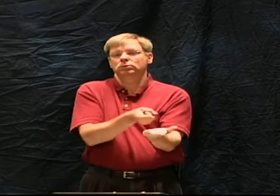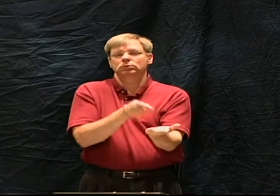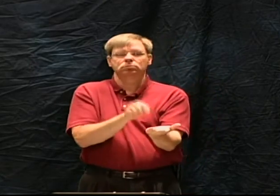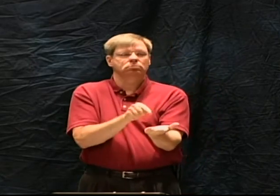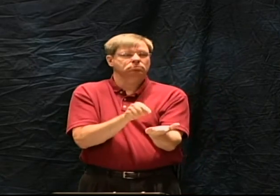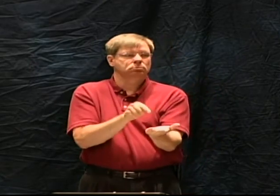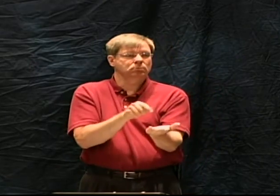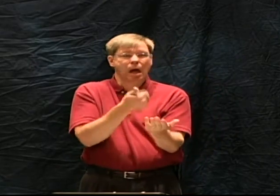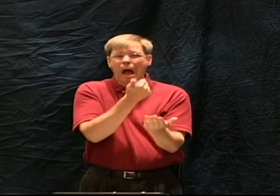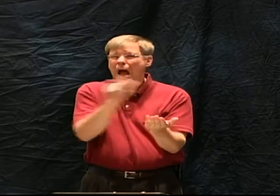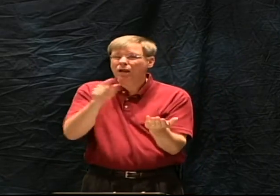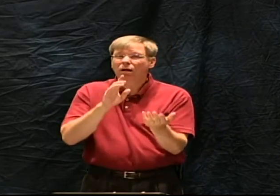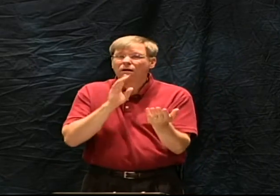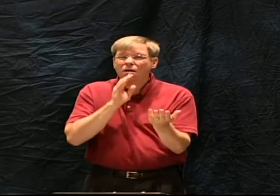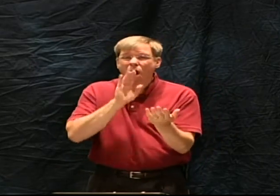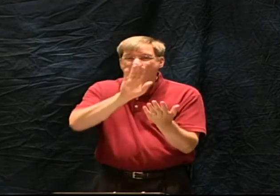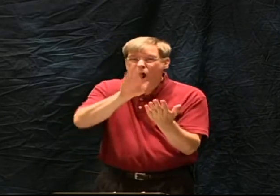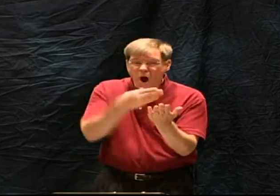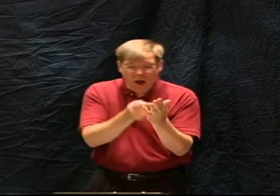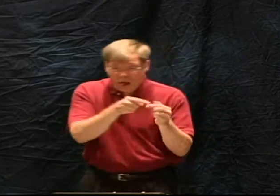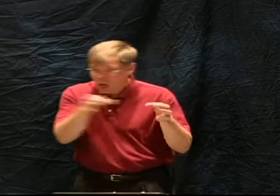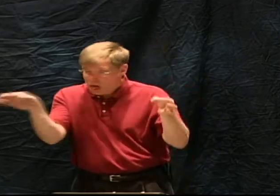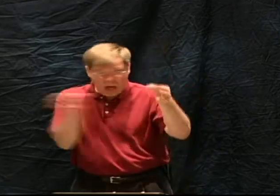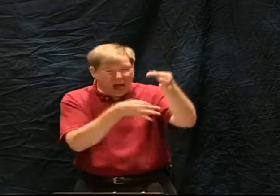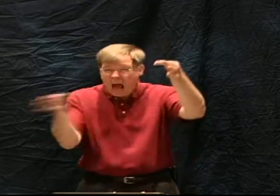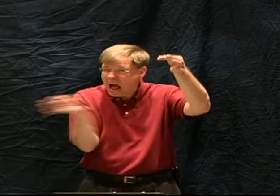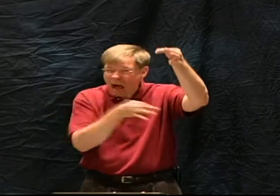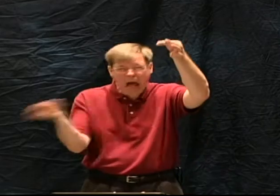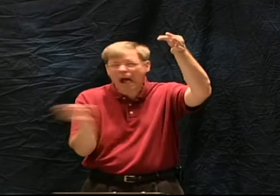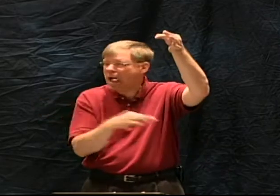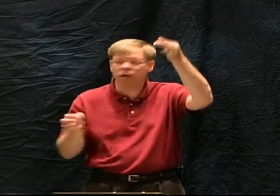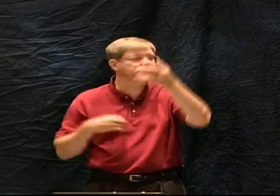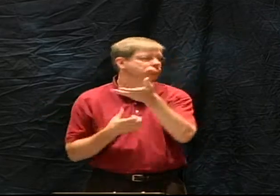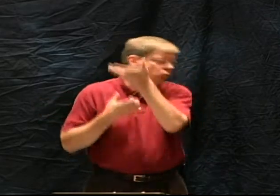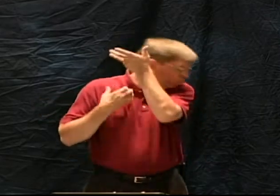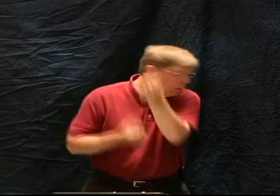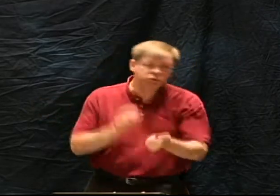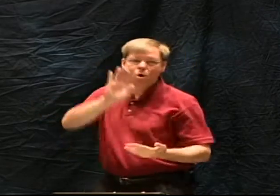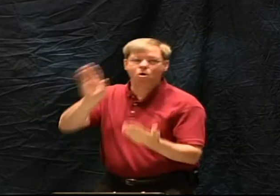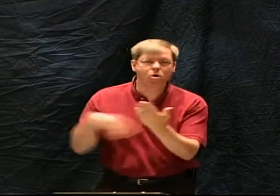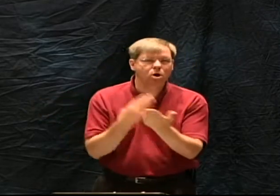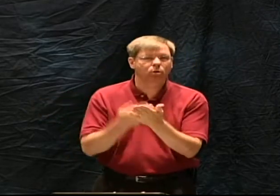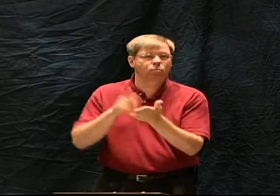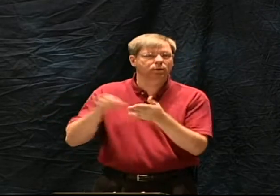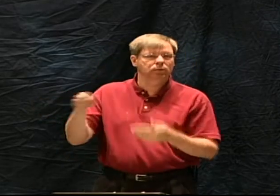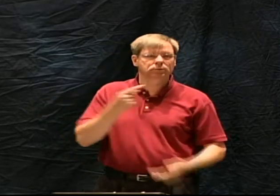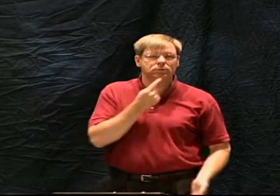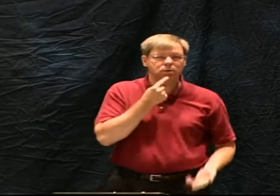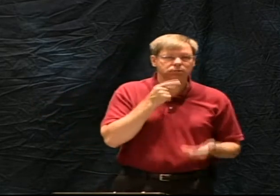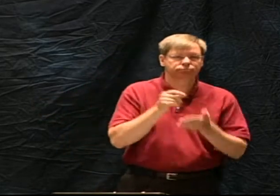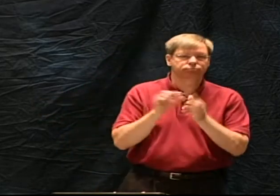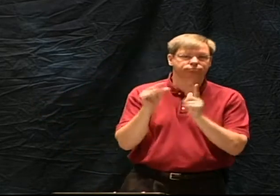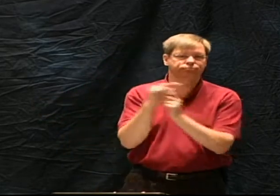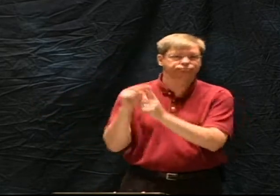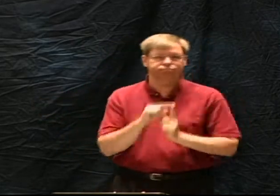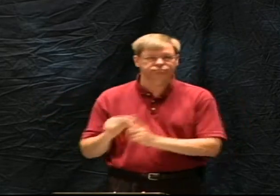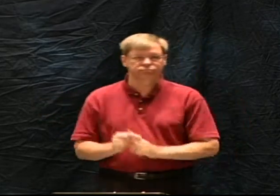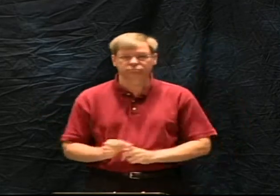And because it's truthful, it is trustworthy. Everything that they wrote is trustworthy